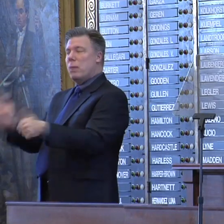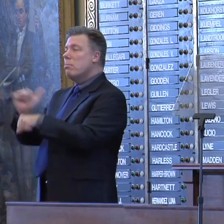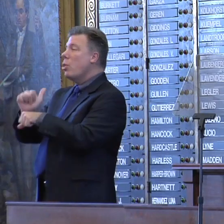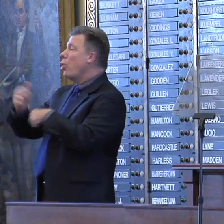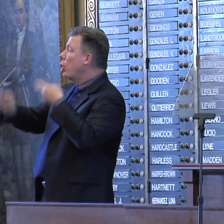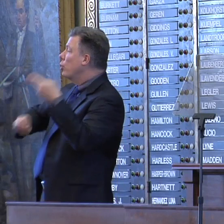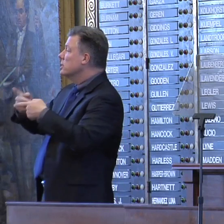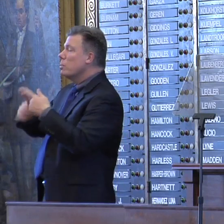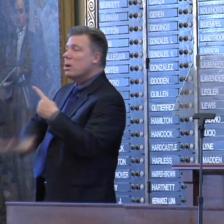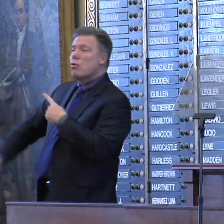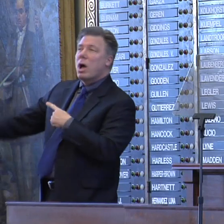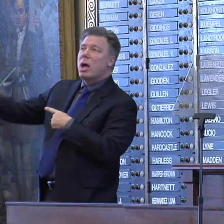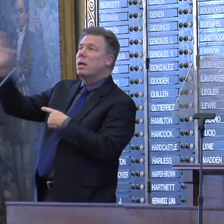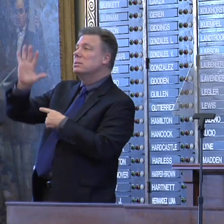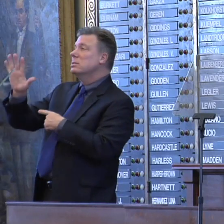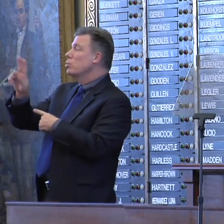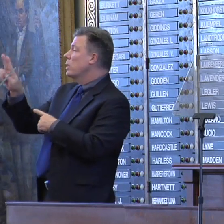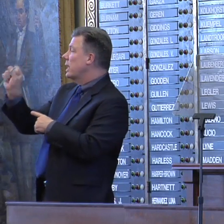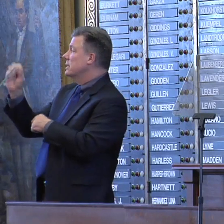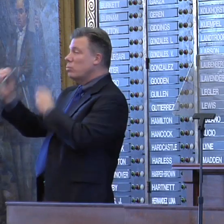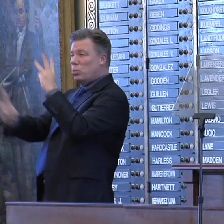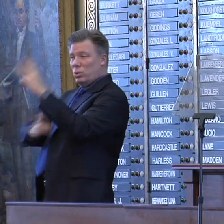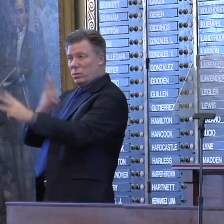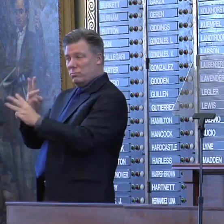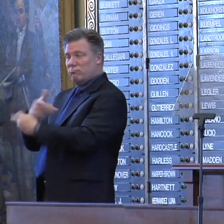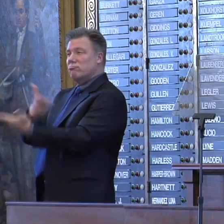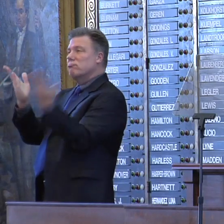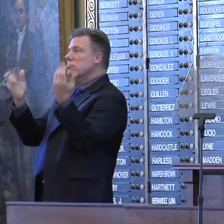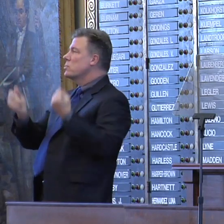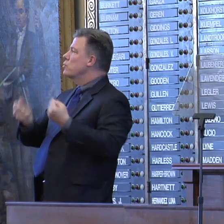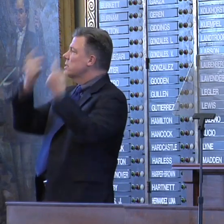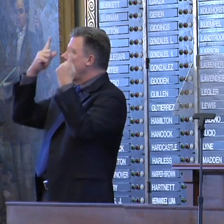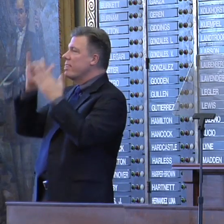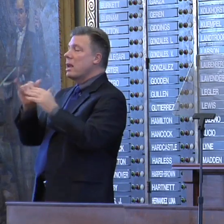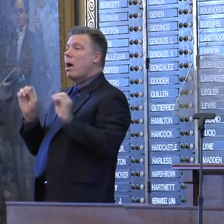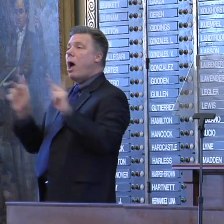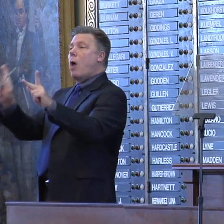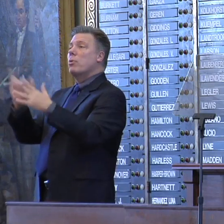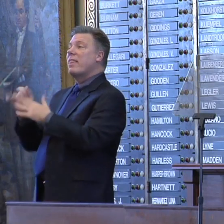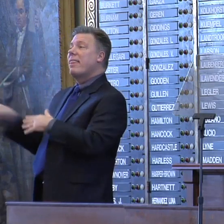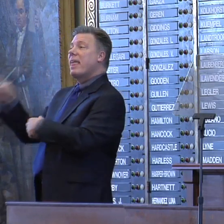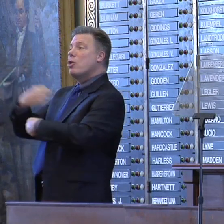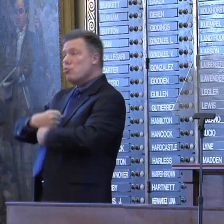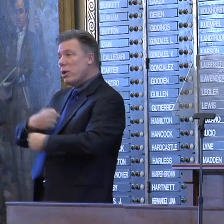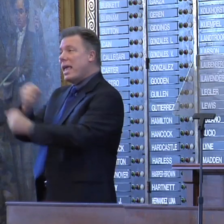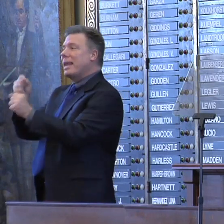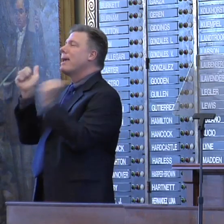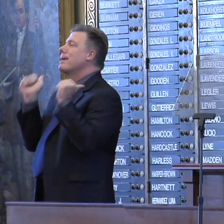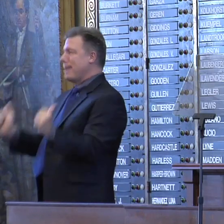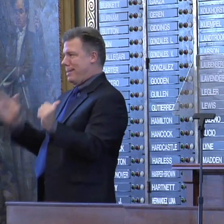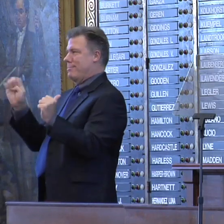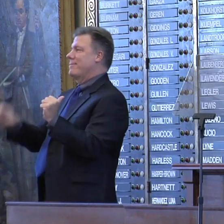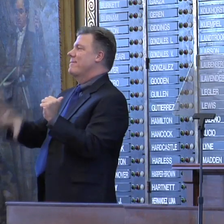and around the world, they understand that the opportunity they crave can be found in Texas.